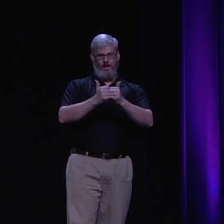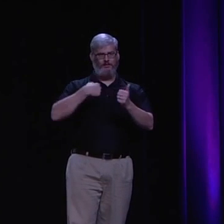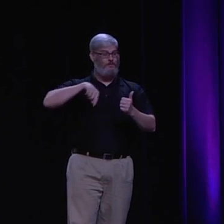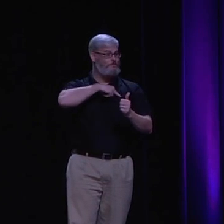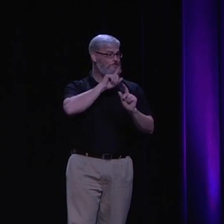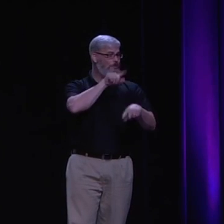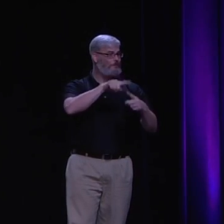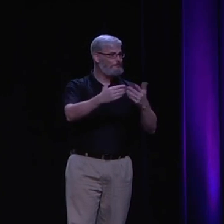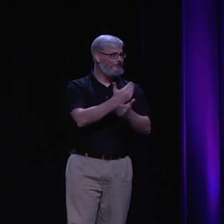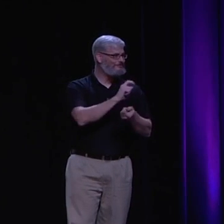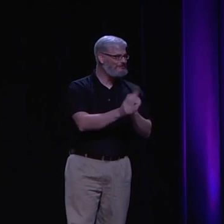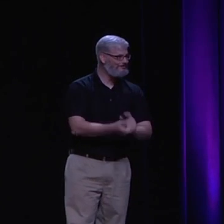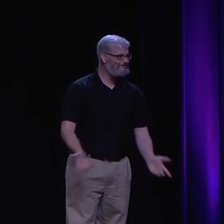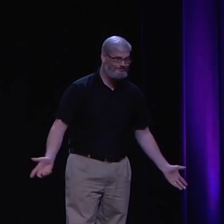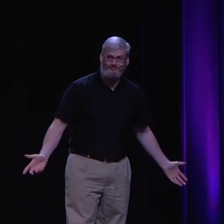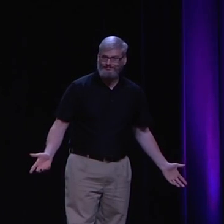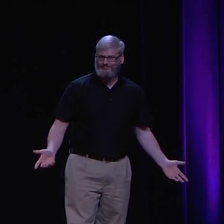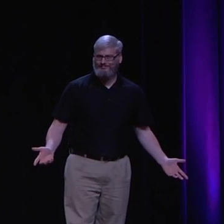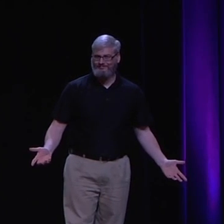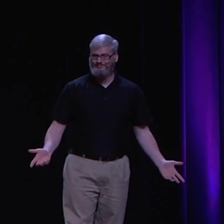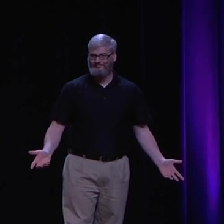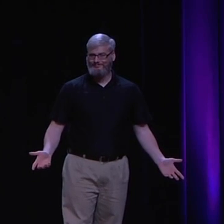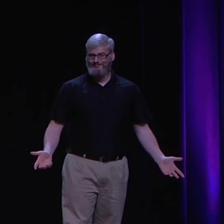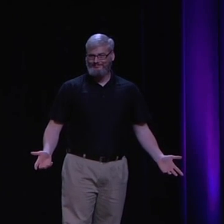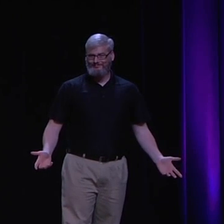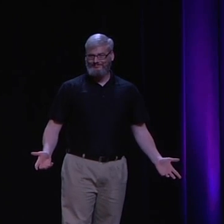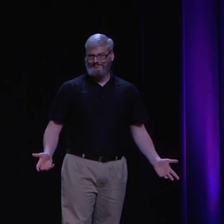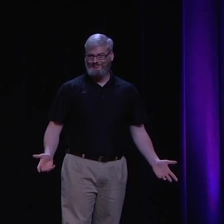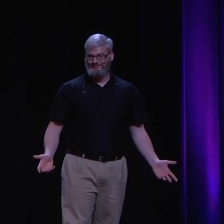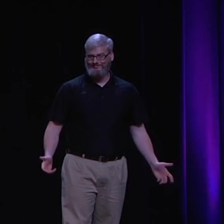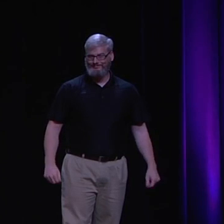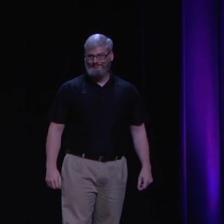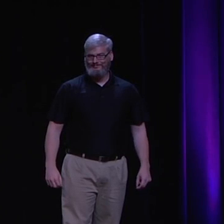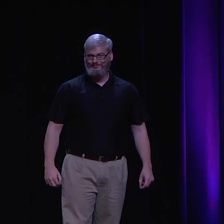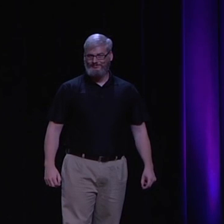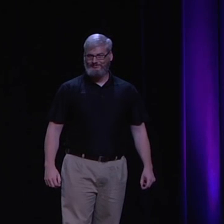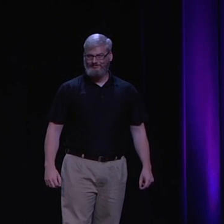And their lives and their future depends on how we react to our